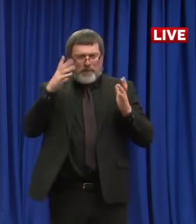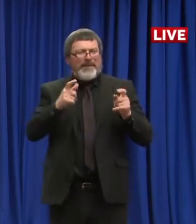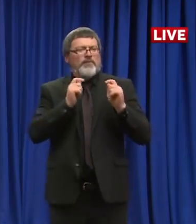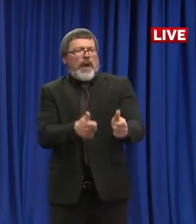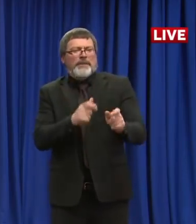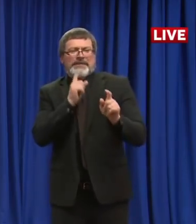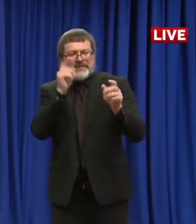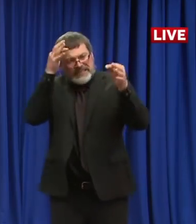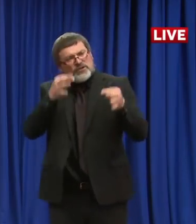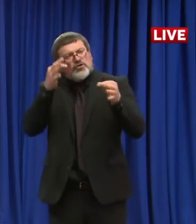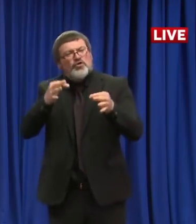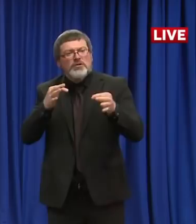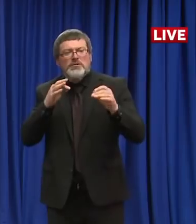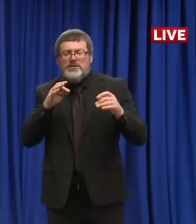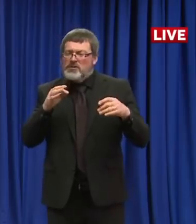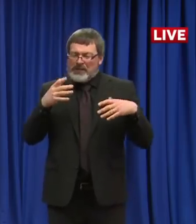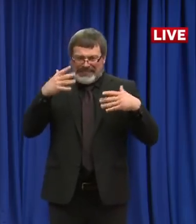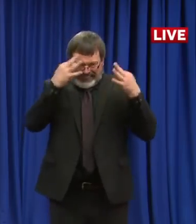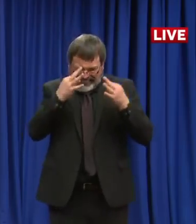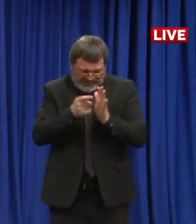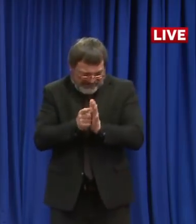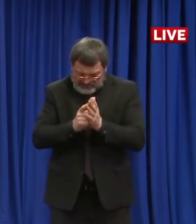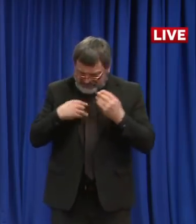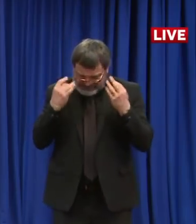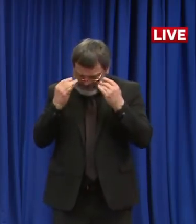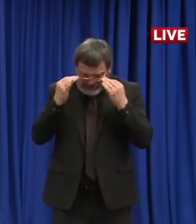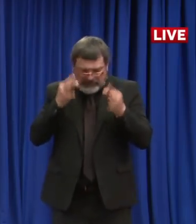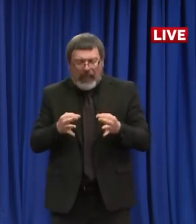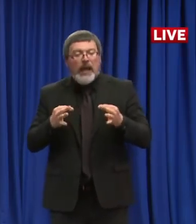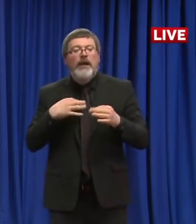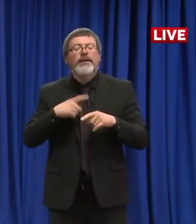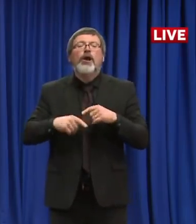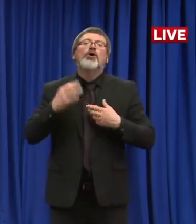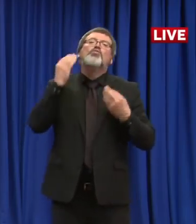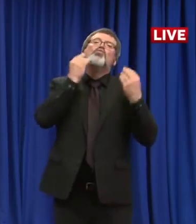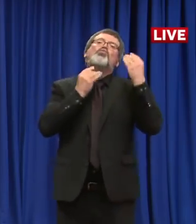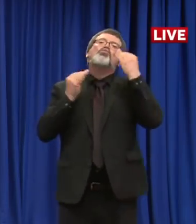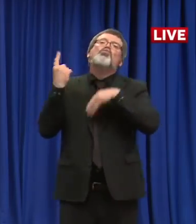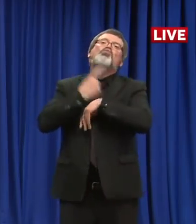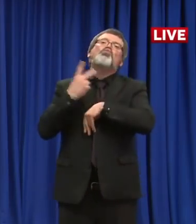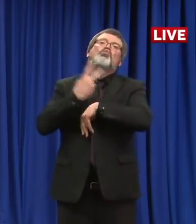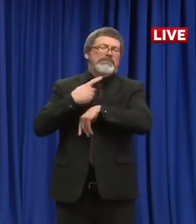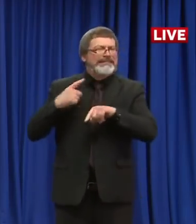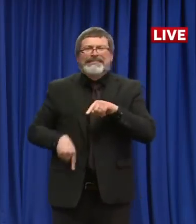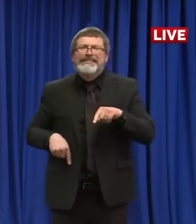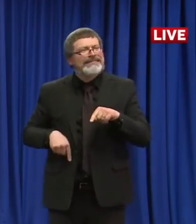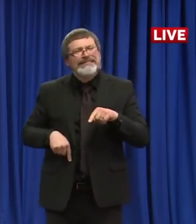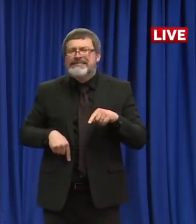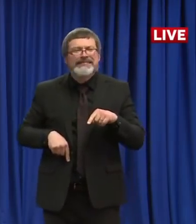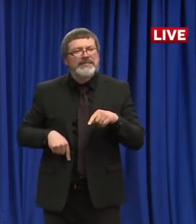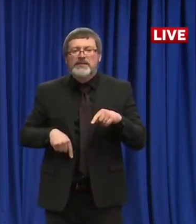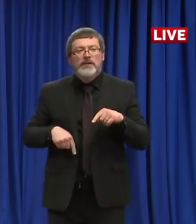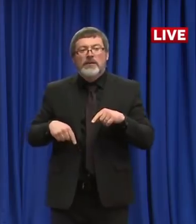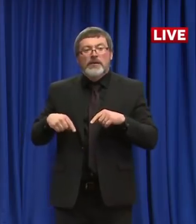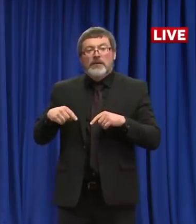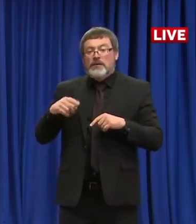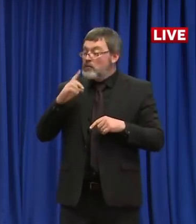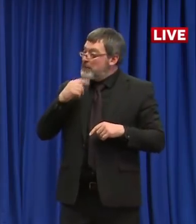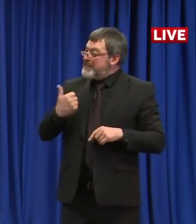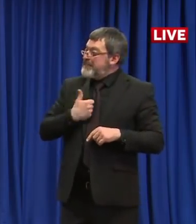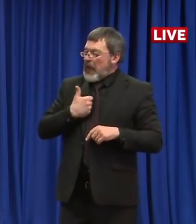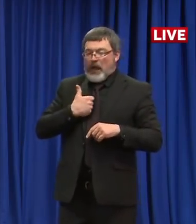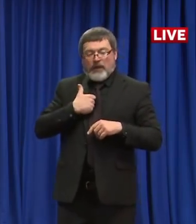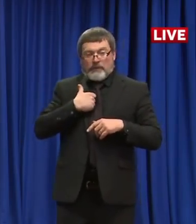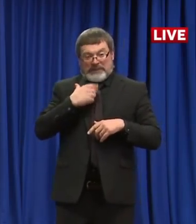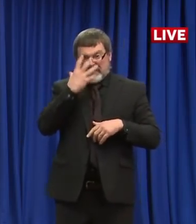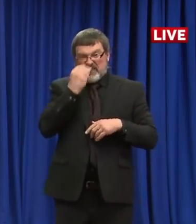decisions that we have to make. And there's probably a reason why I haven't really slept in the past month. But we're doing really good stuff, and we're doing it quickly, and